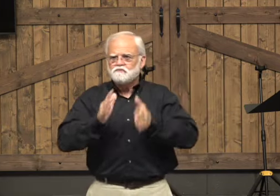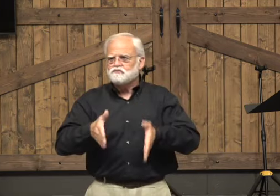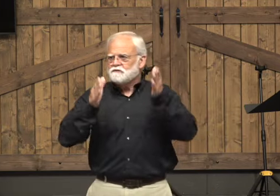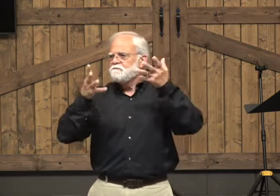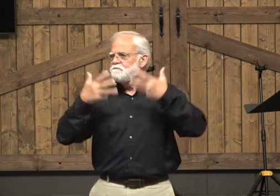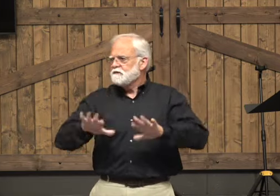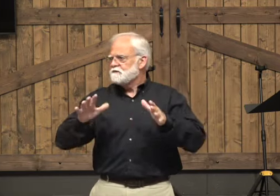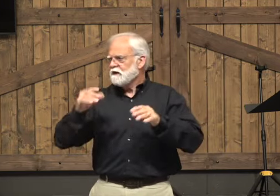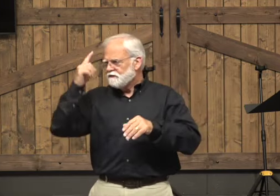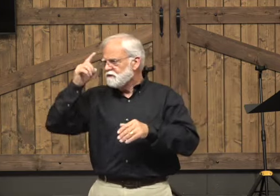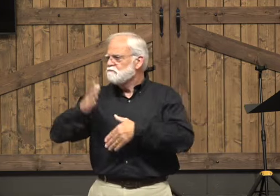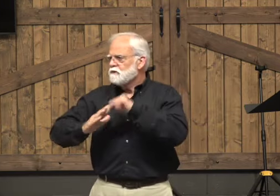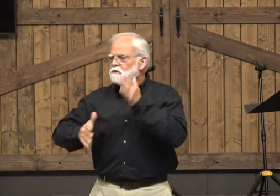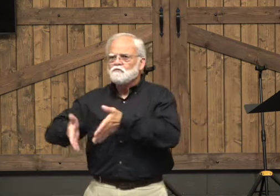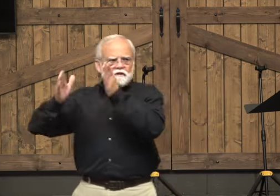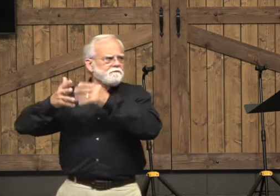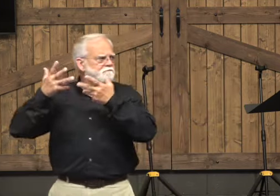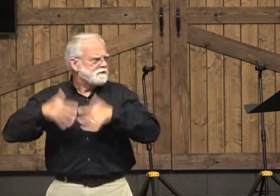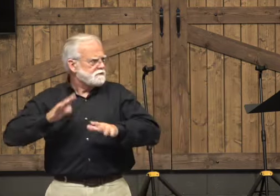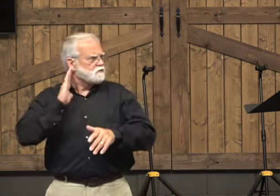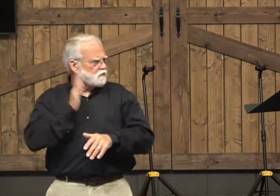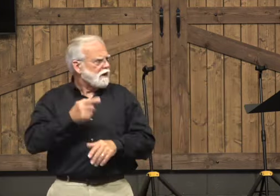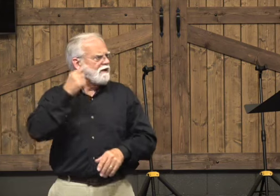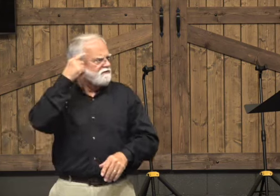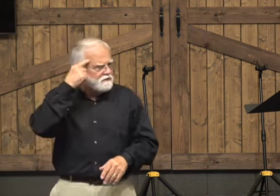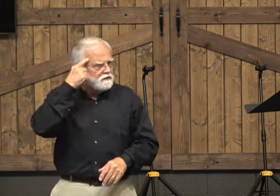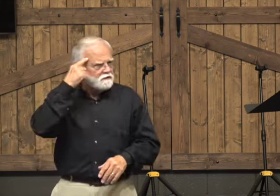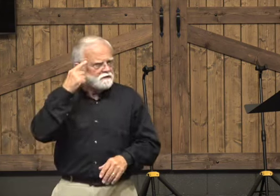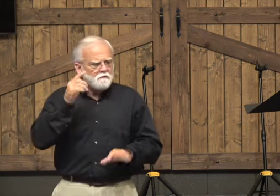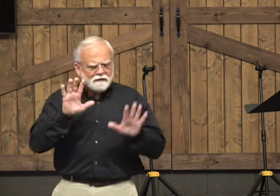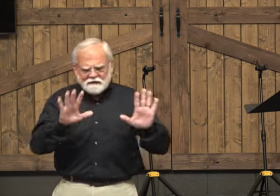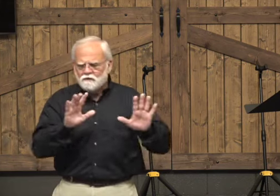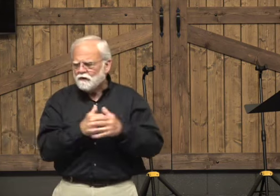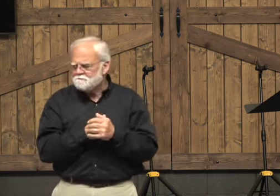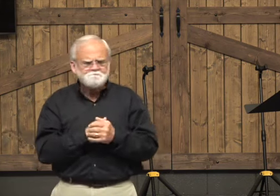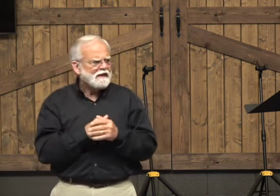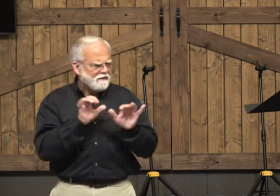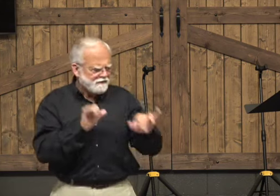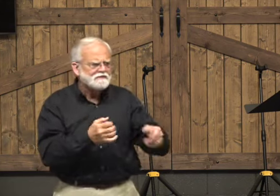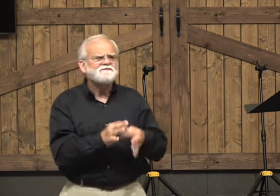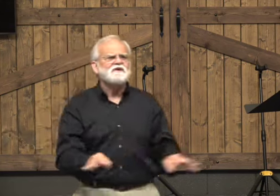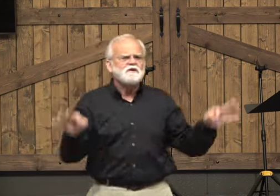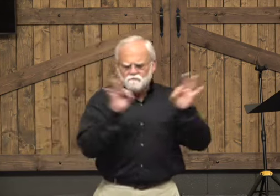And this team team the distance. people they only teachers. help as talking the time,